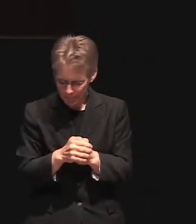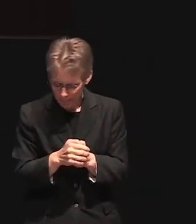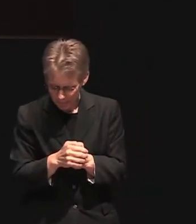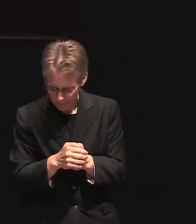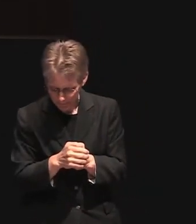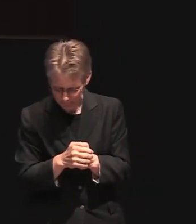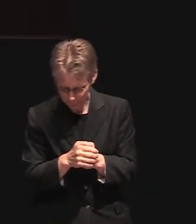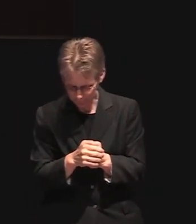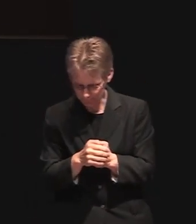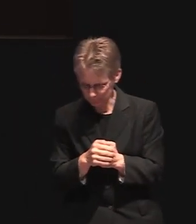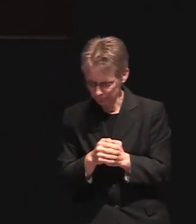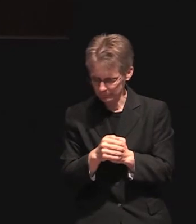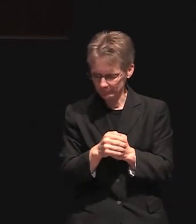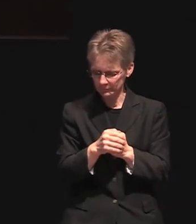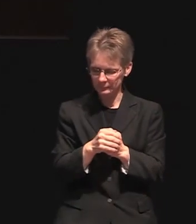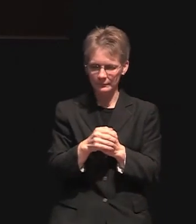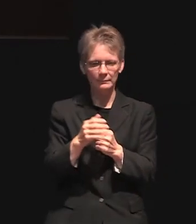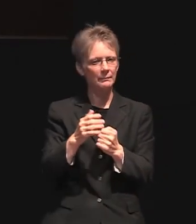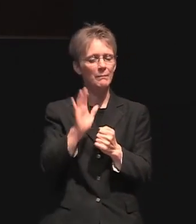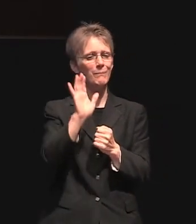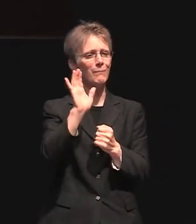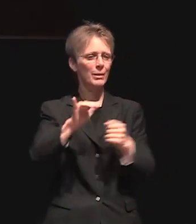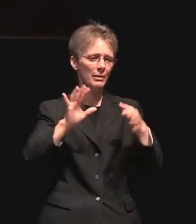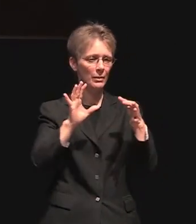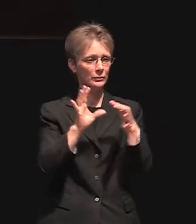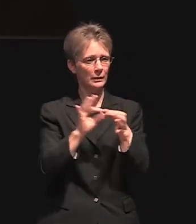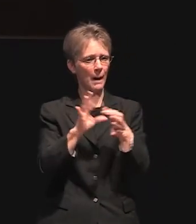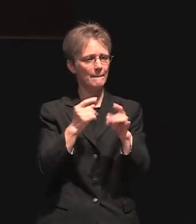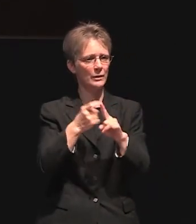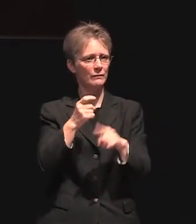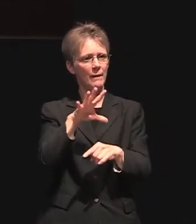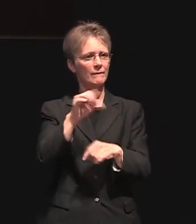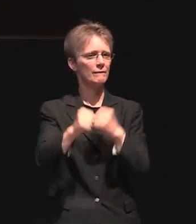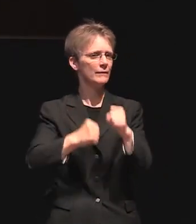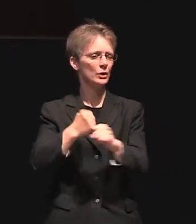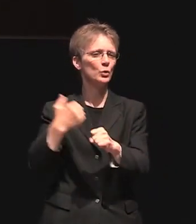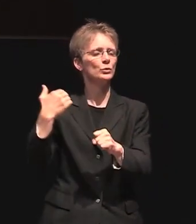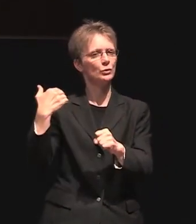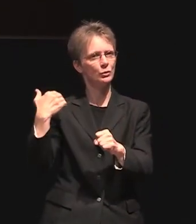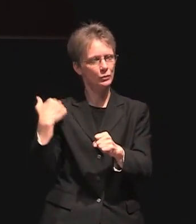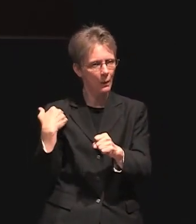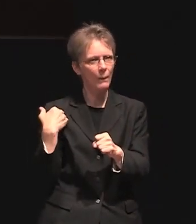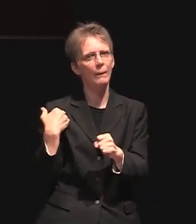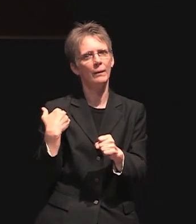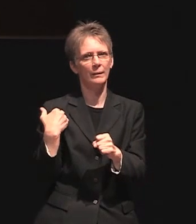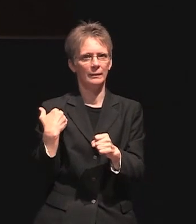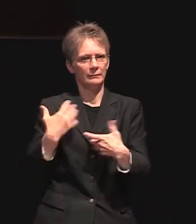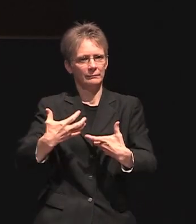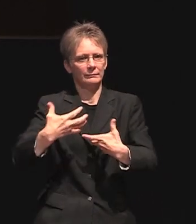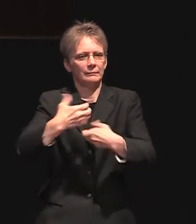spoken uh almost 50 years ago was that the united states of america